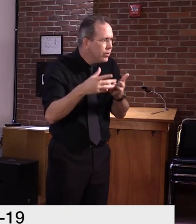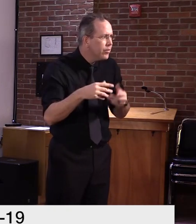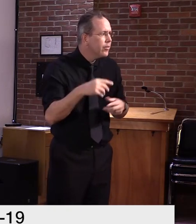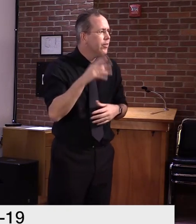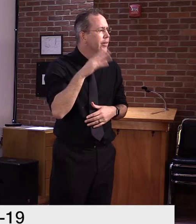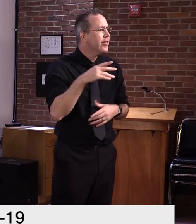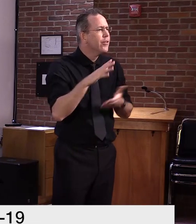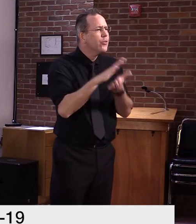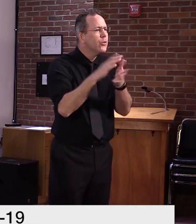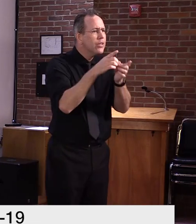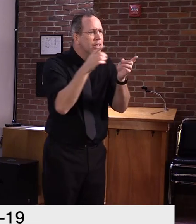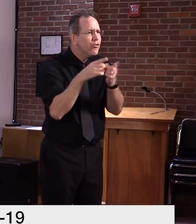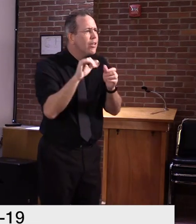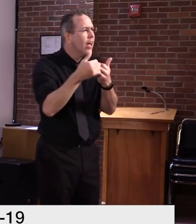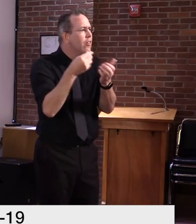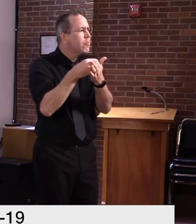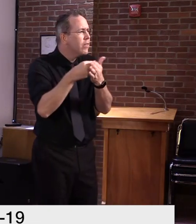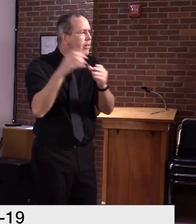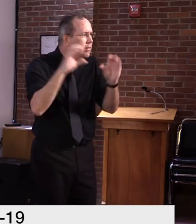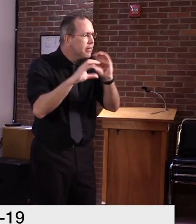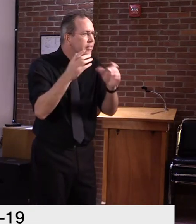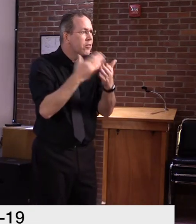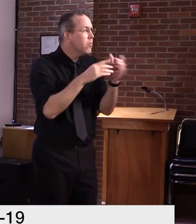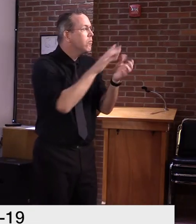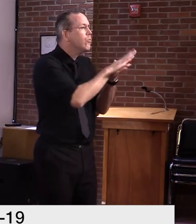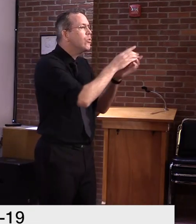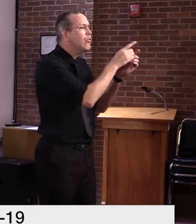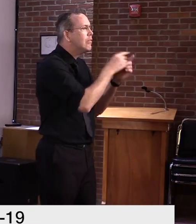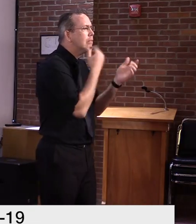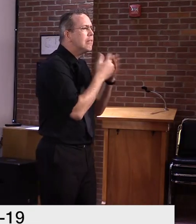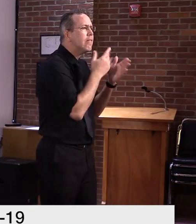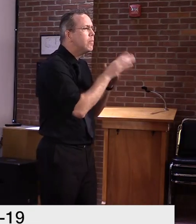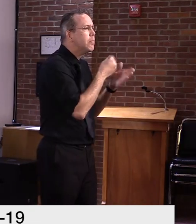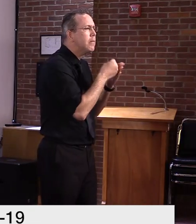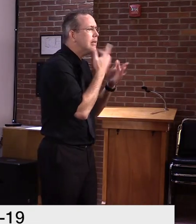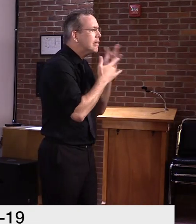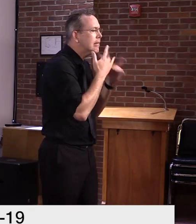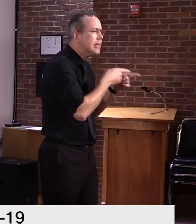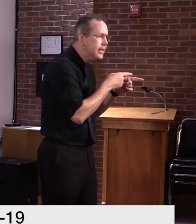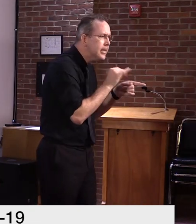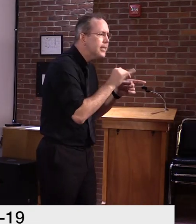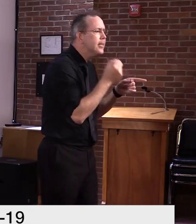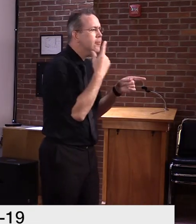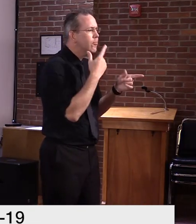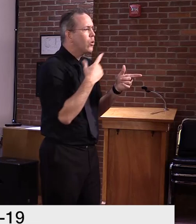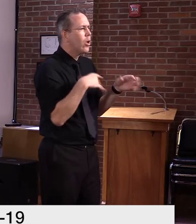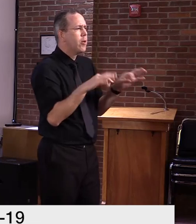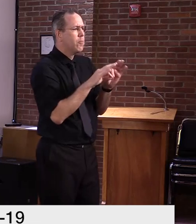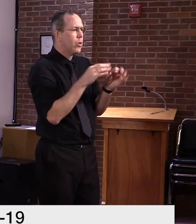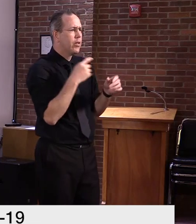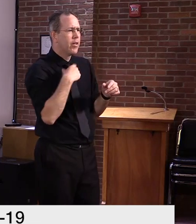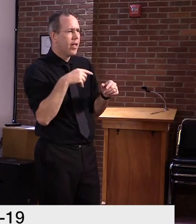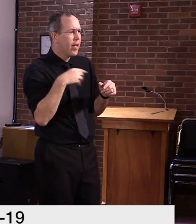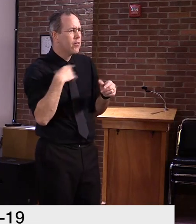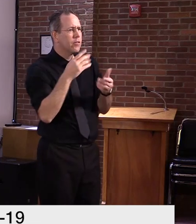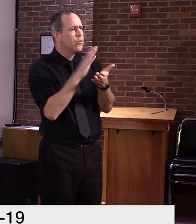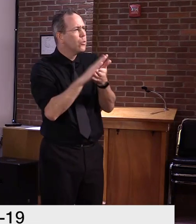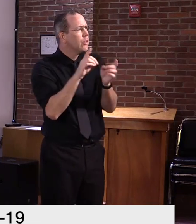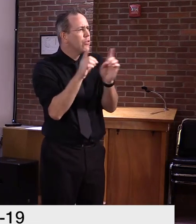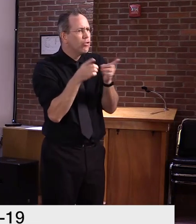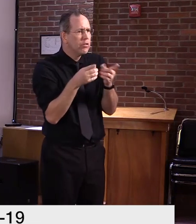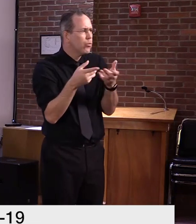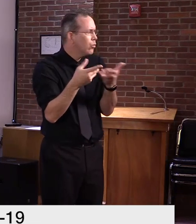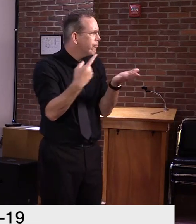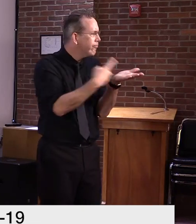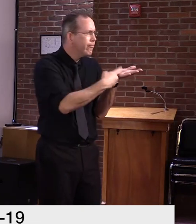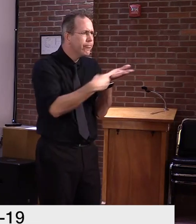flexibility, uh, to have the ability to deploy in-person instruction as a priority, but also have the ability to fall back, uh, hybrid